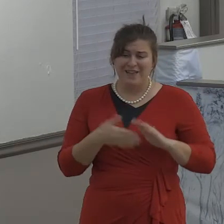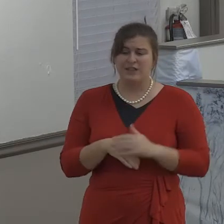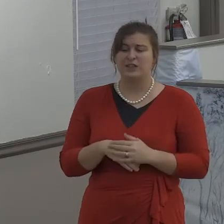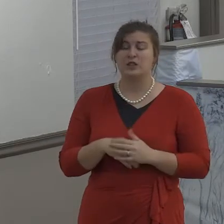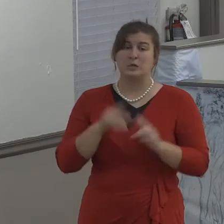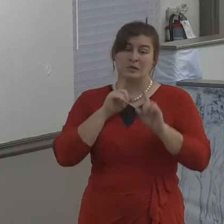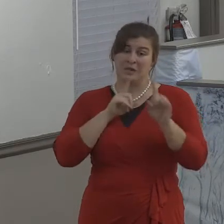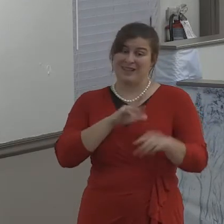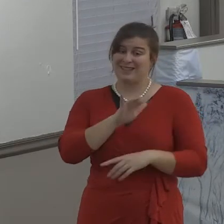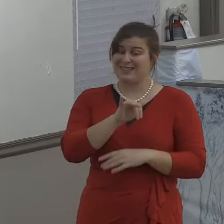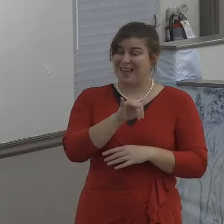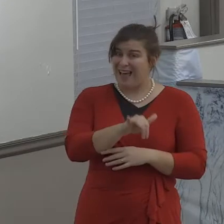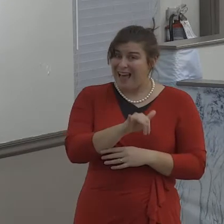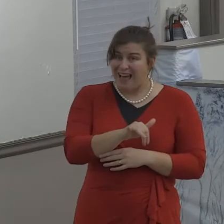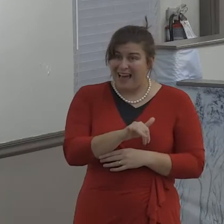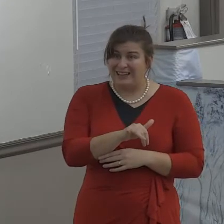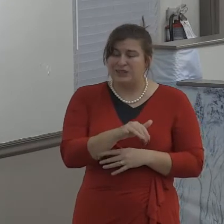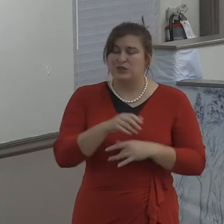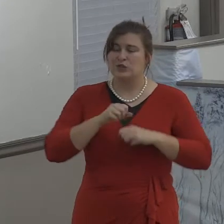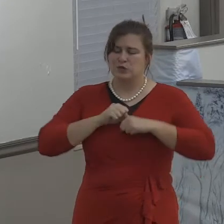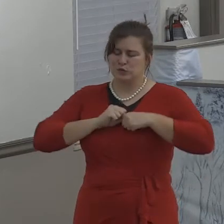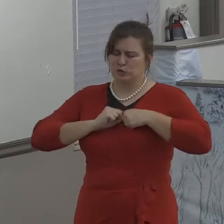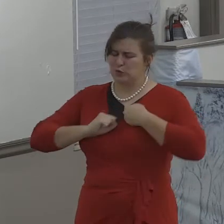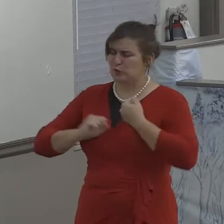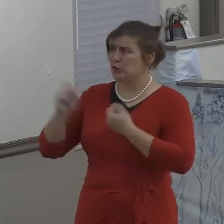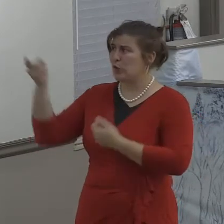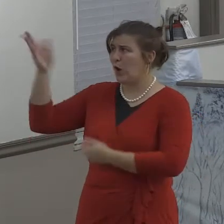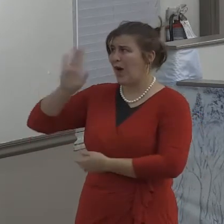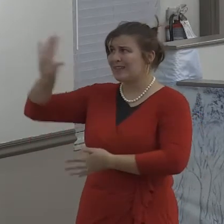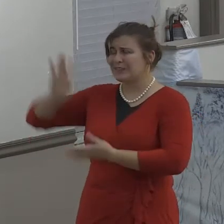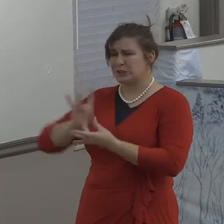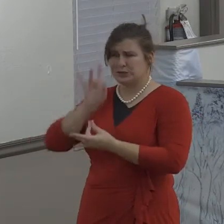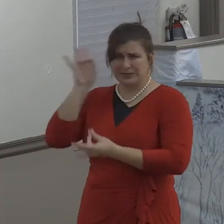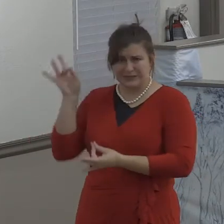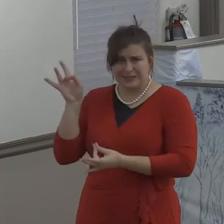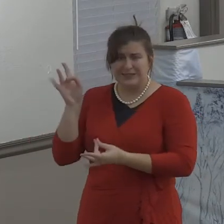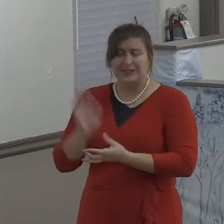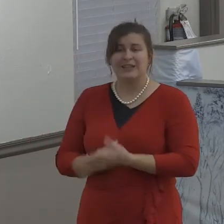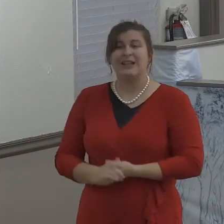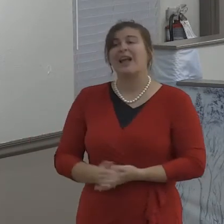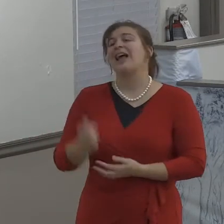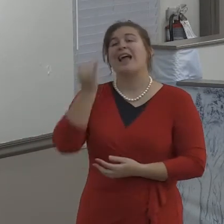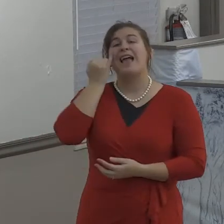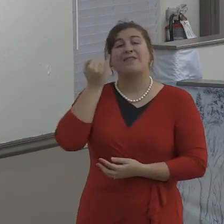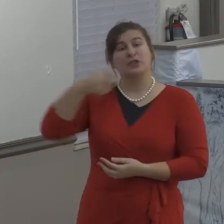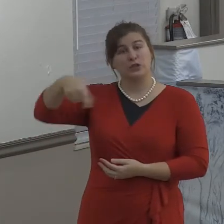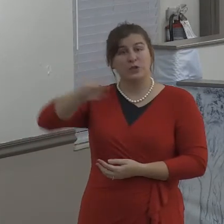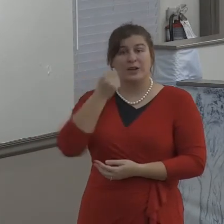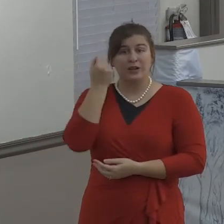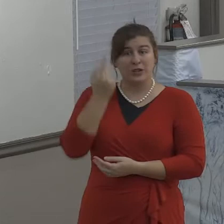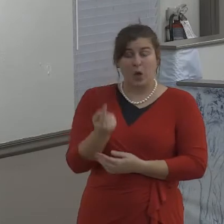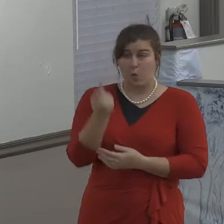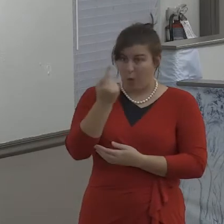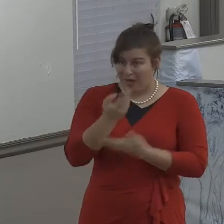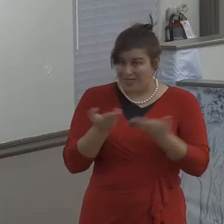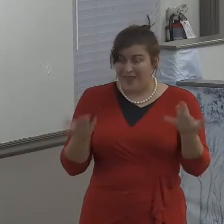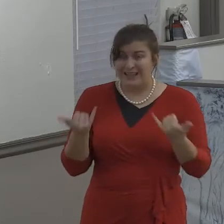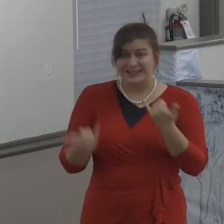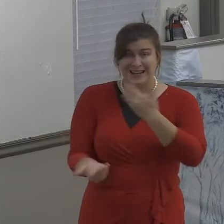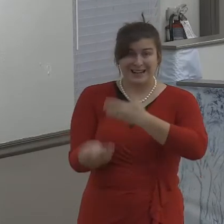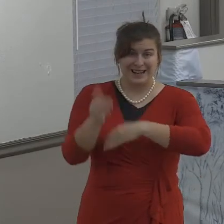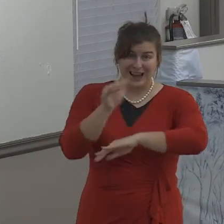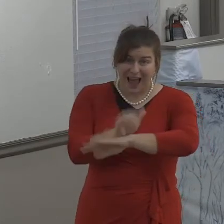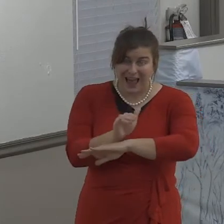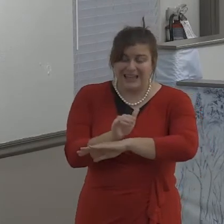Then we're really only hurting ourselves. We, we indeed may be hurting some others. But, in large